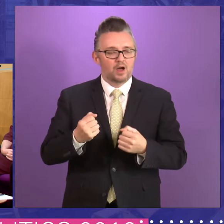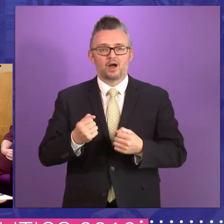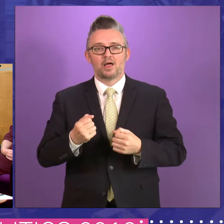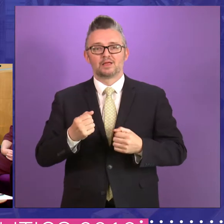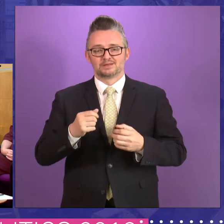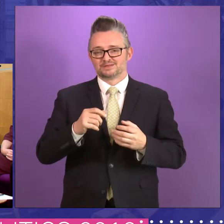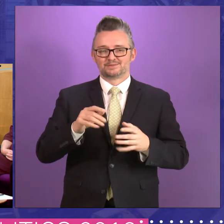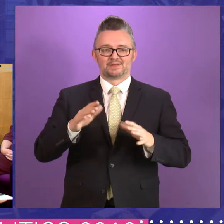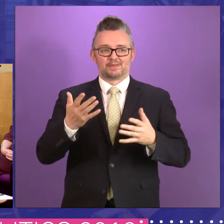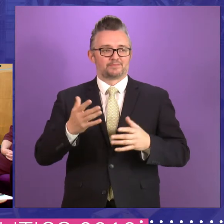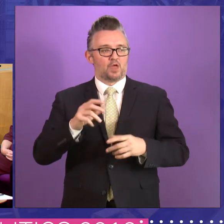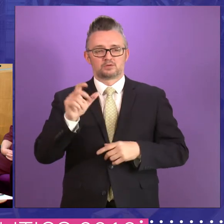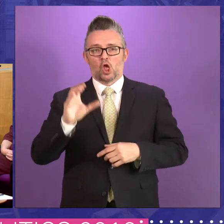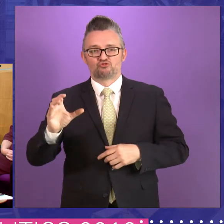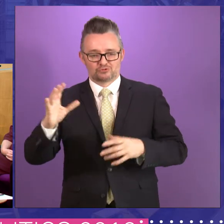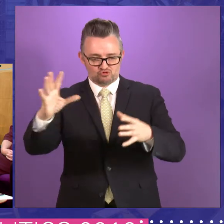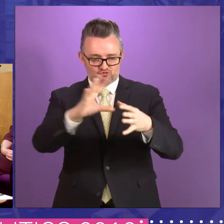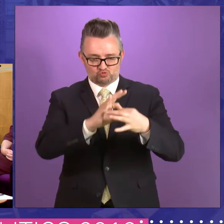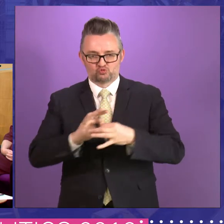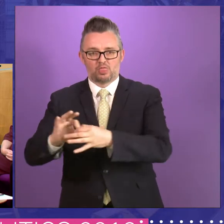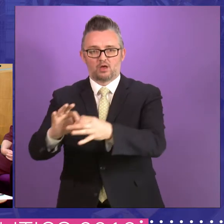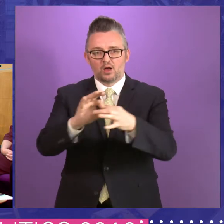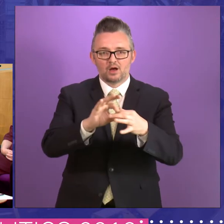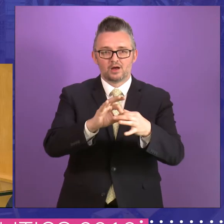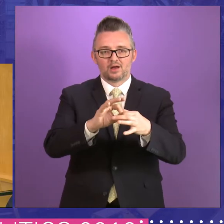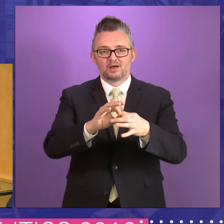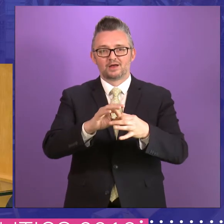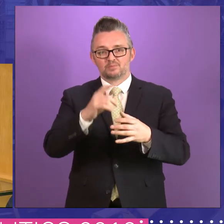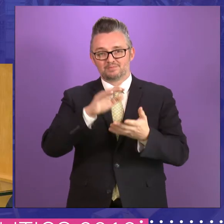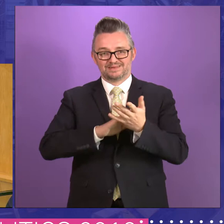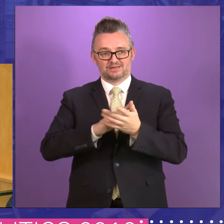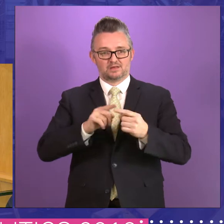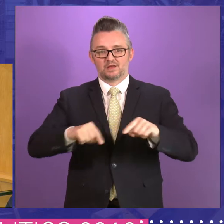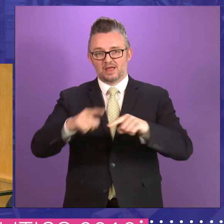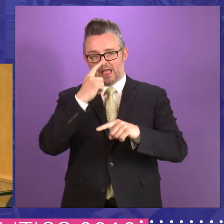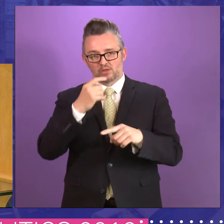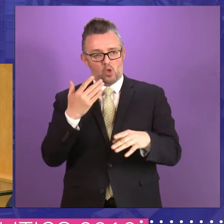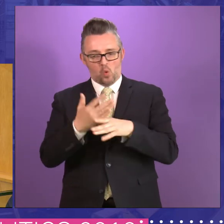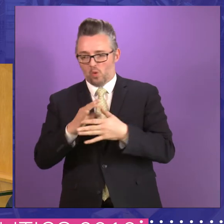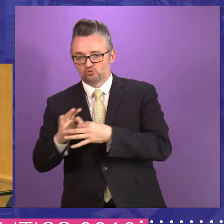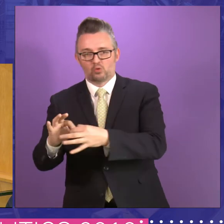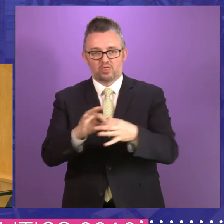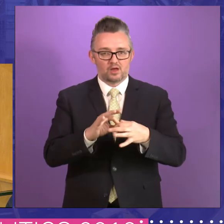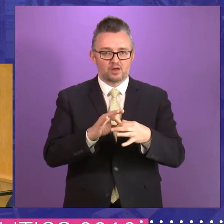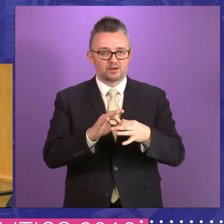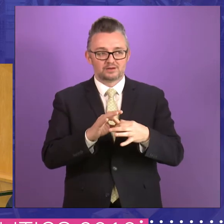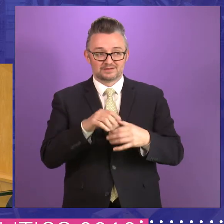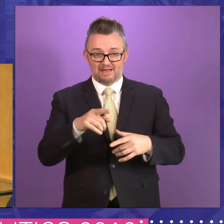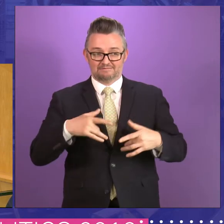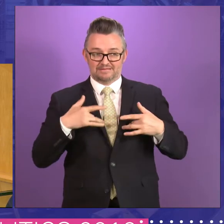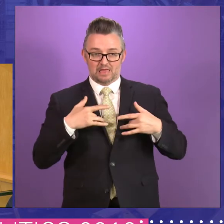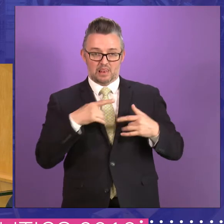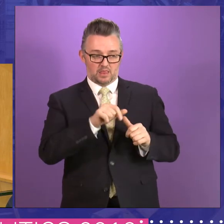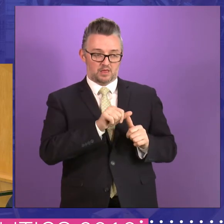binding nations economically so that you can, you can actually act, uh, together and bind the nations together. That whole